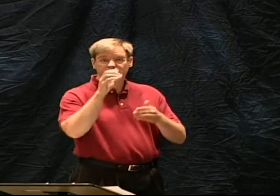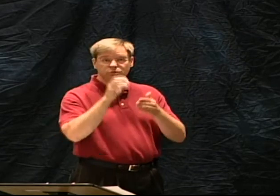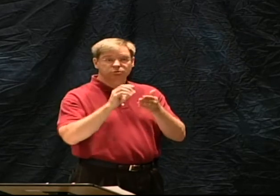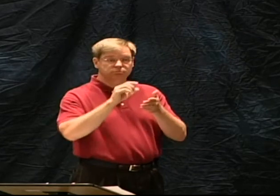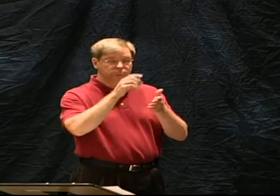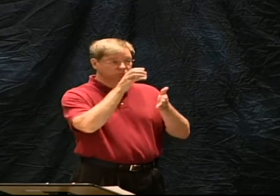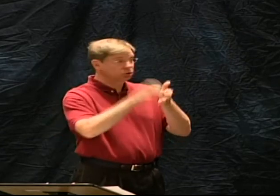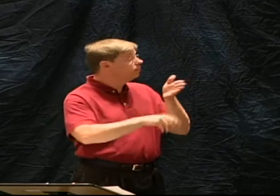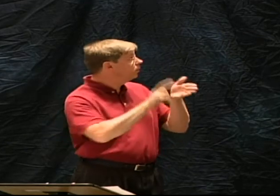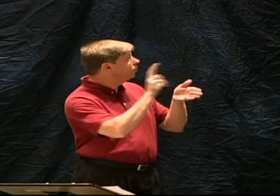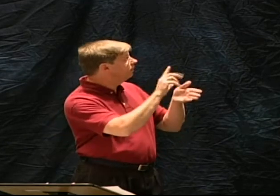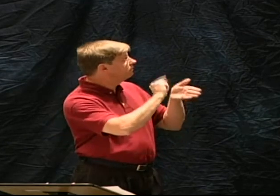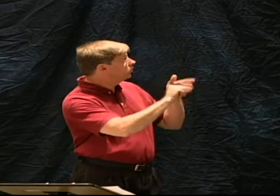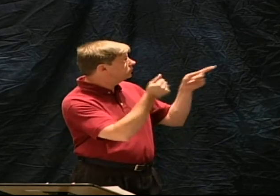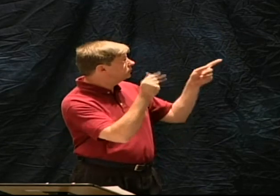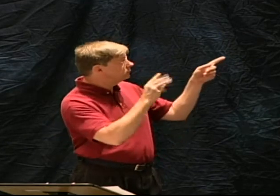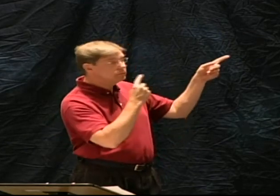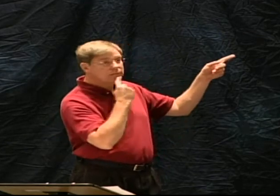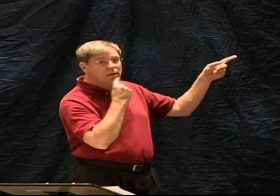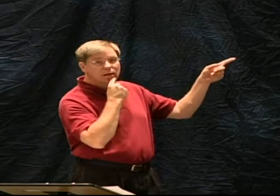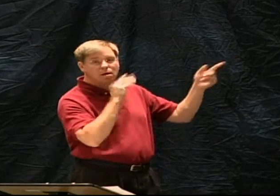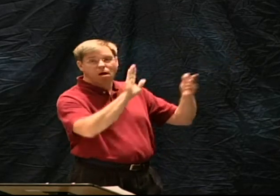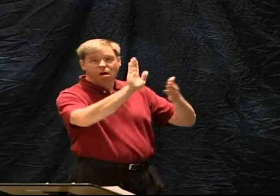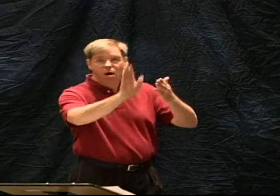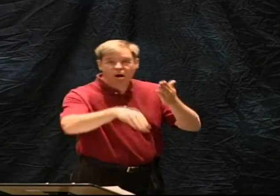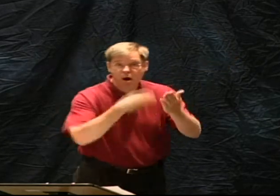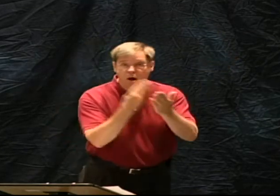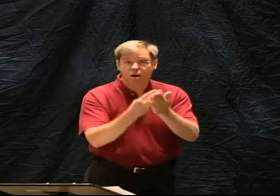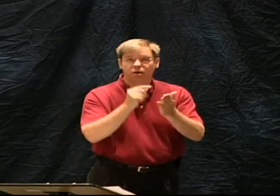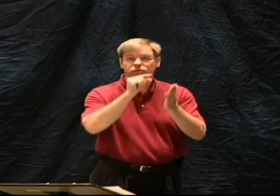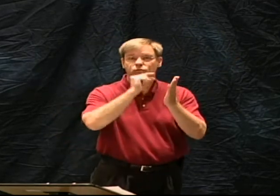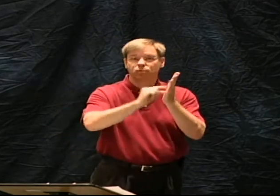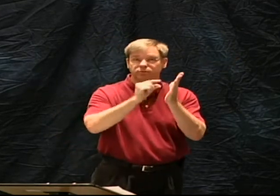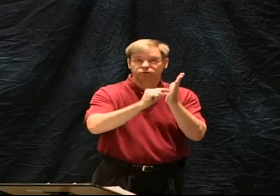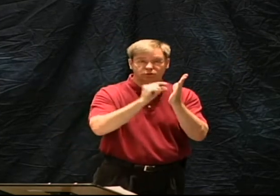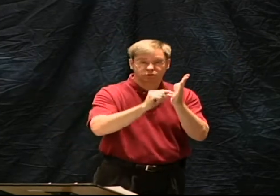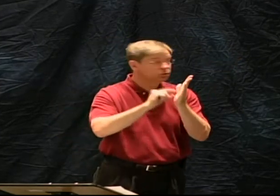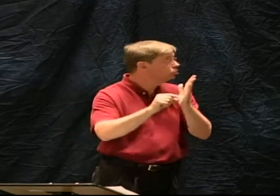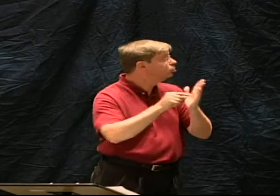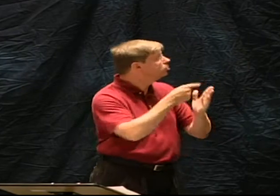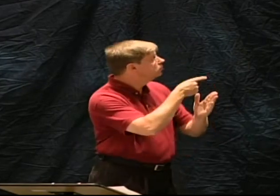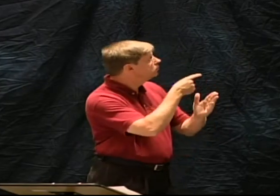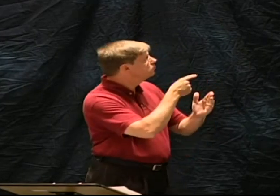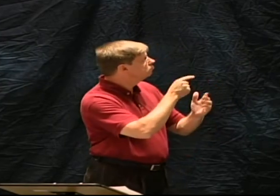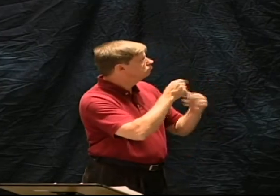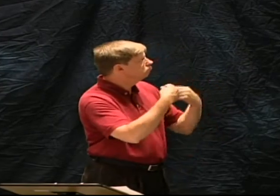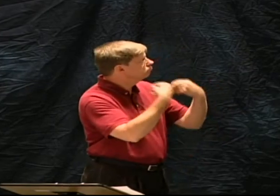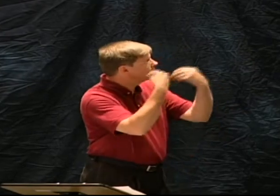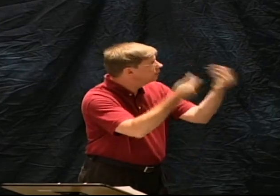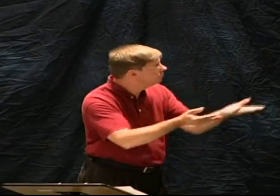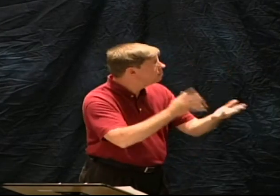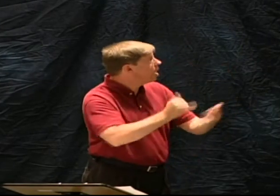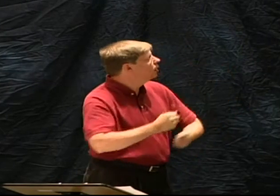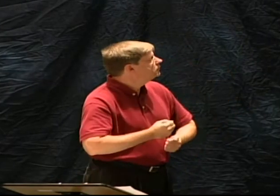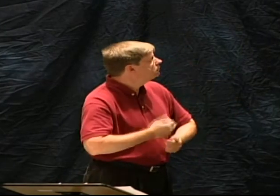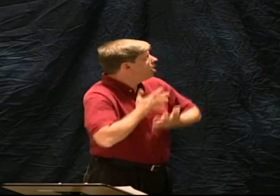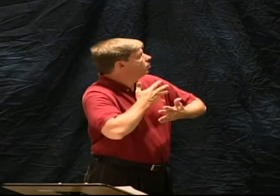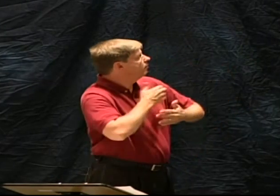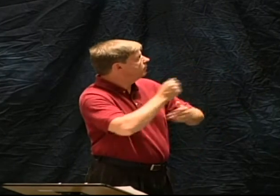2 Timothy chapter 3 verse 16 says, All scripture is given by inspiration